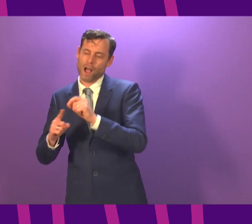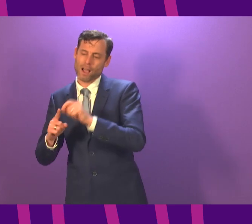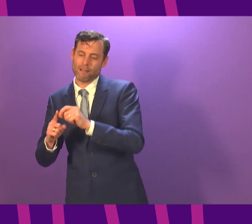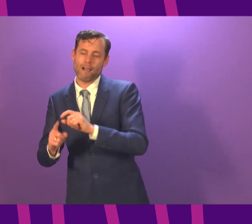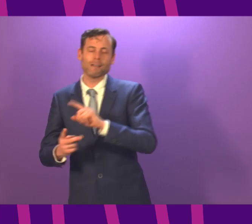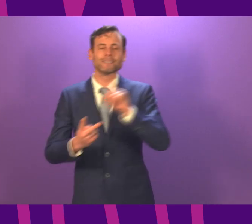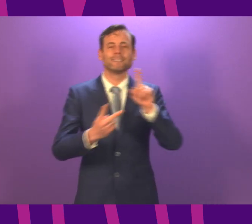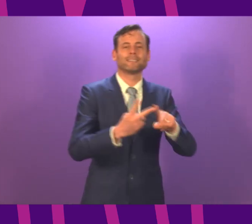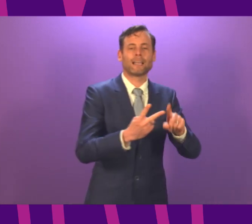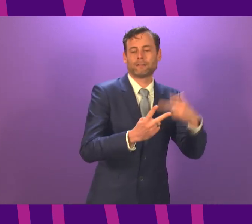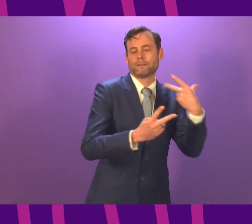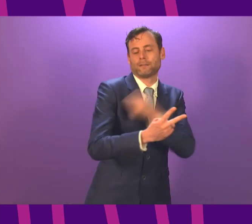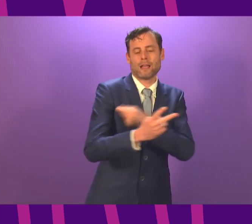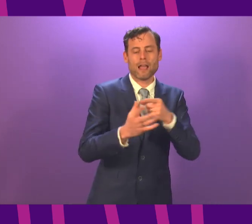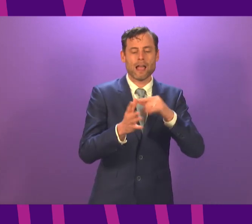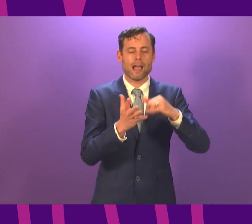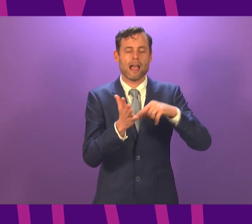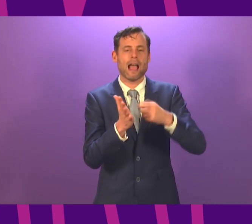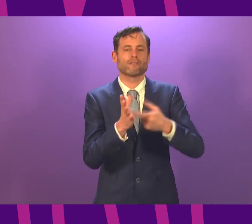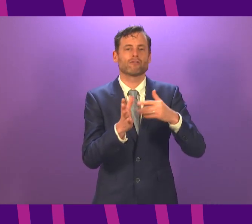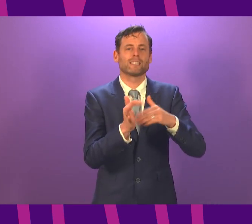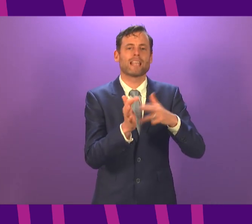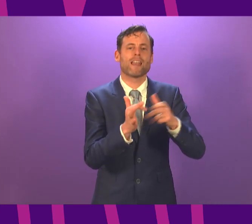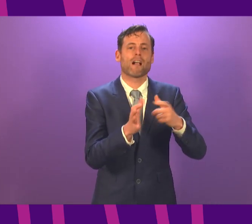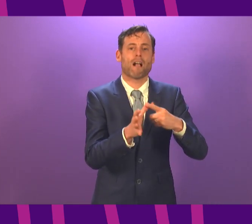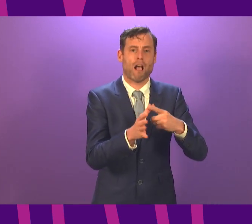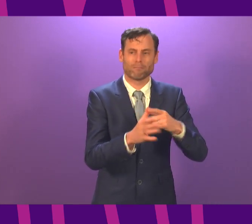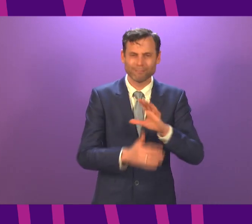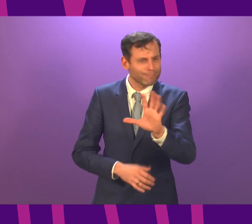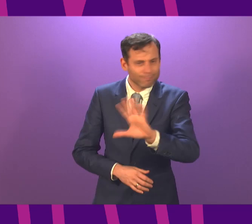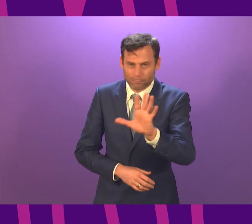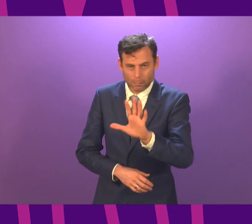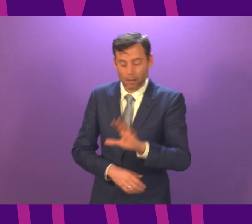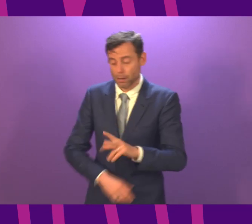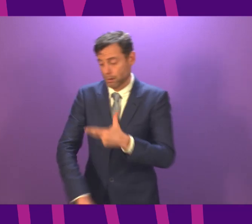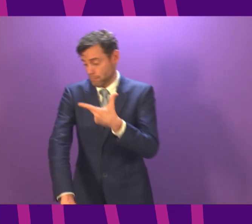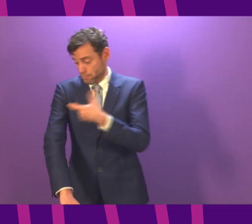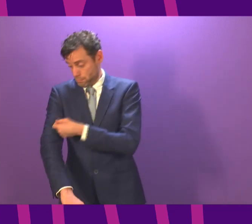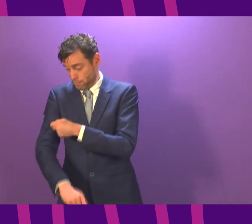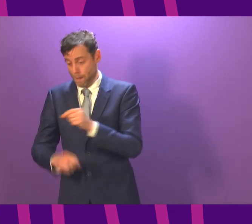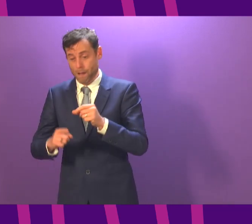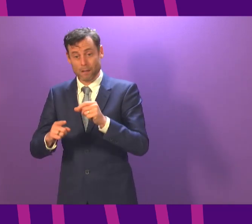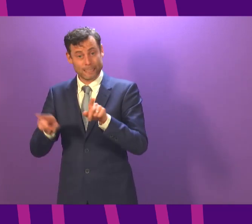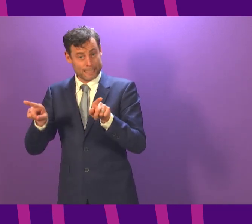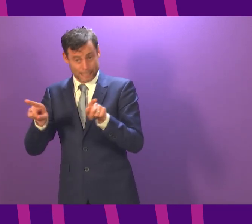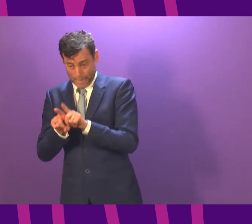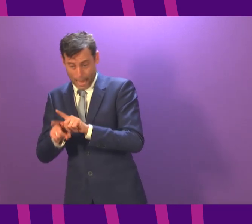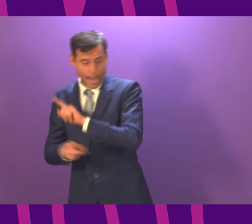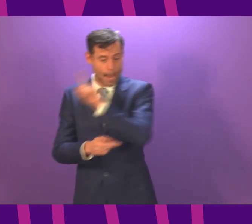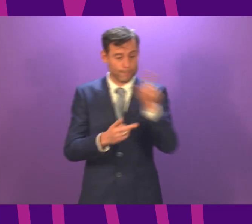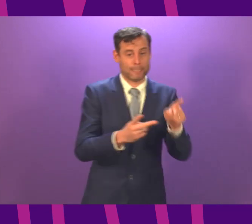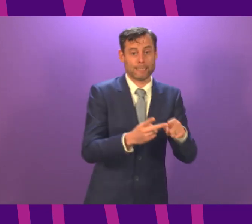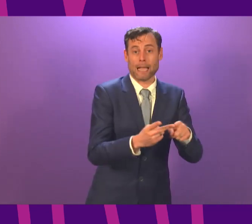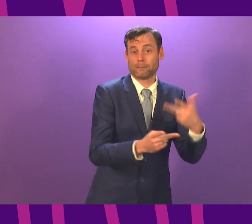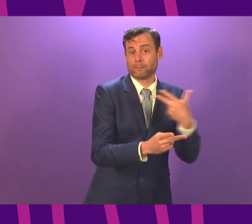not our policy in Scotland. It is not what the chief medical officer advises. So unless there were really exceptional circumstances